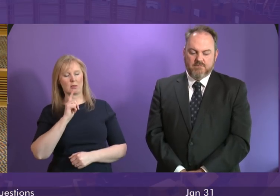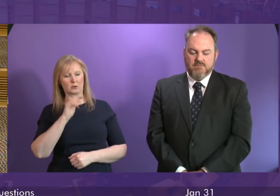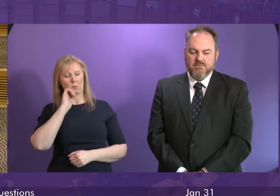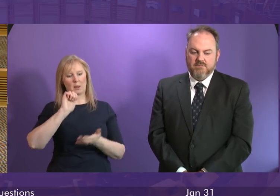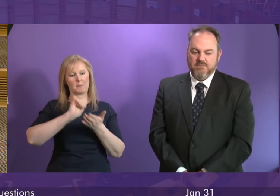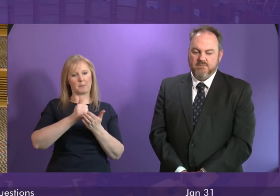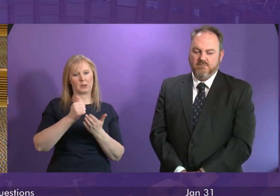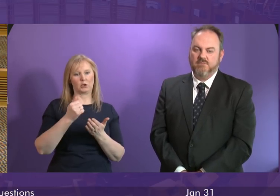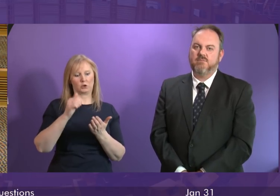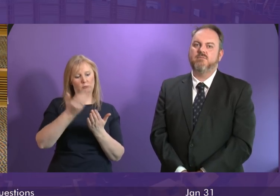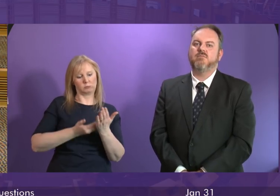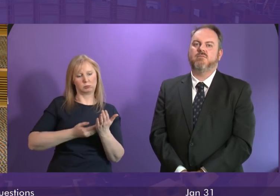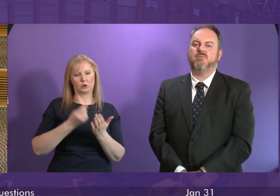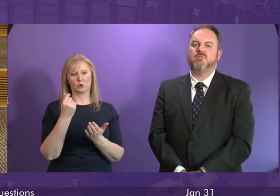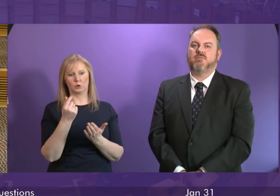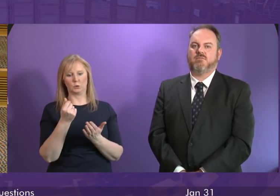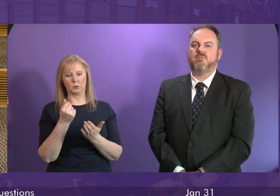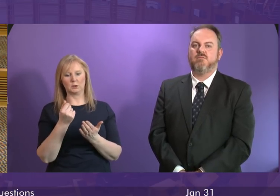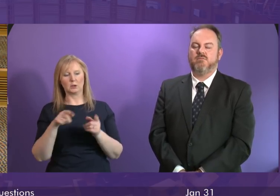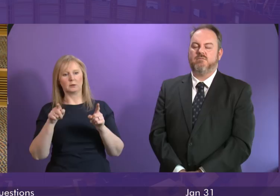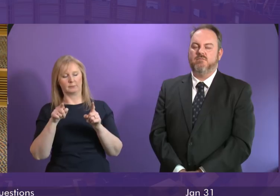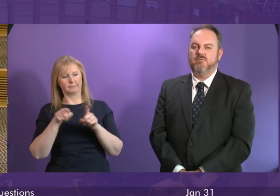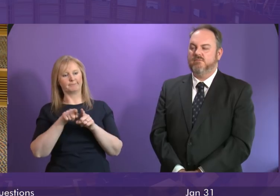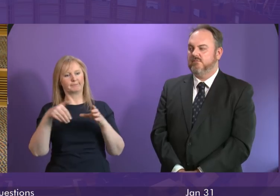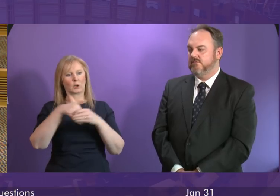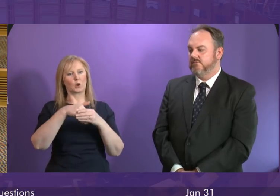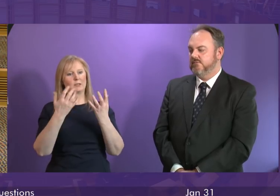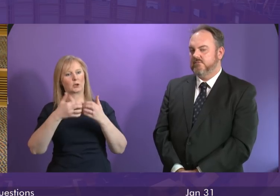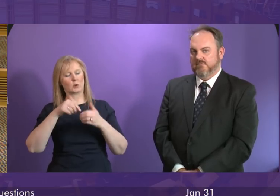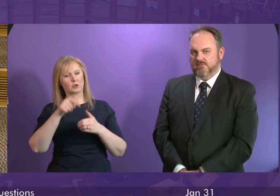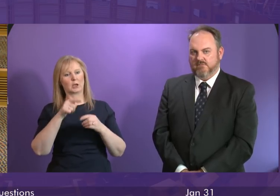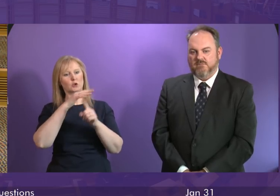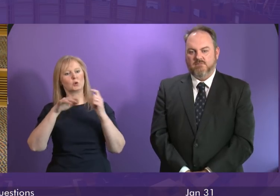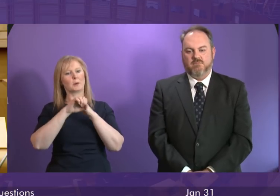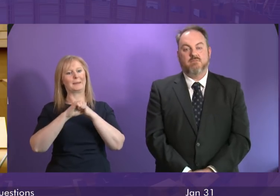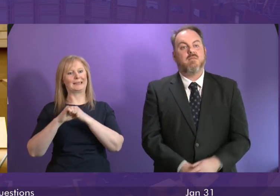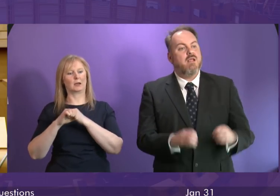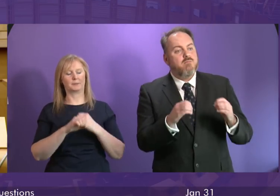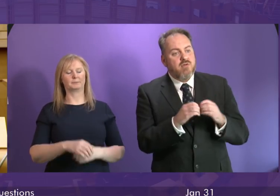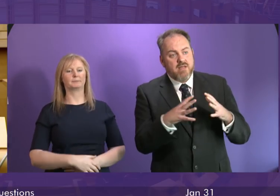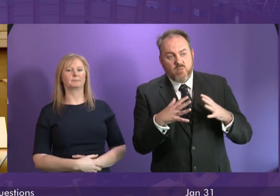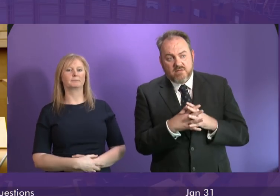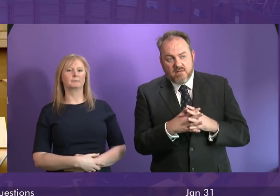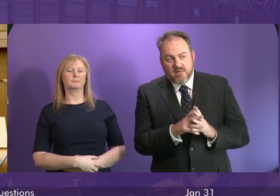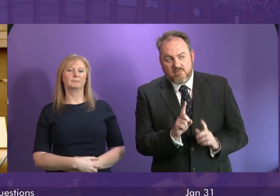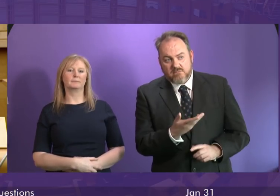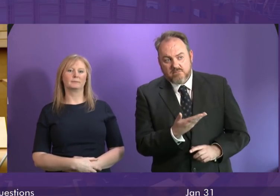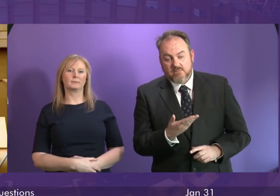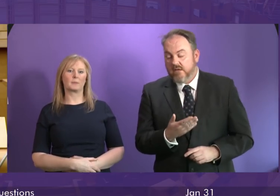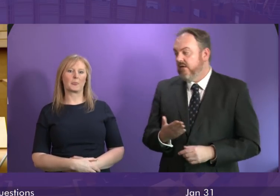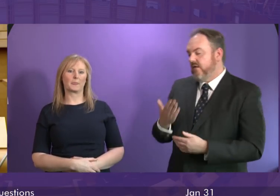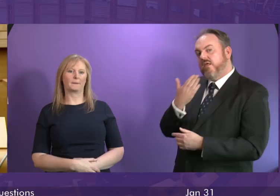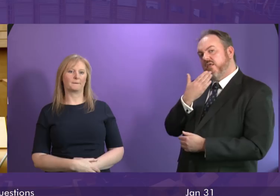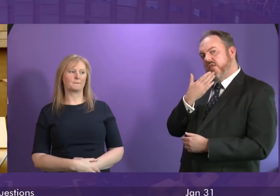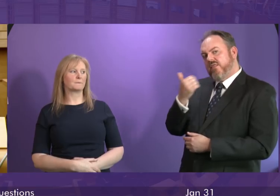and will include analysis of the role of technology and social media Brian Whittle can I thank